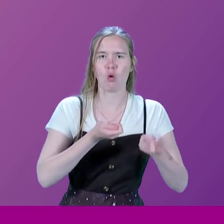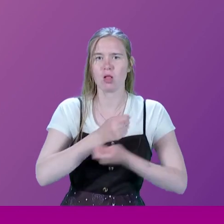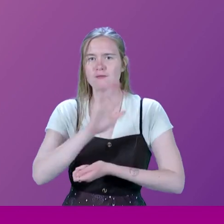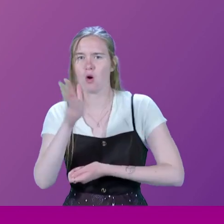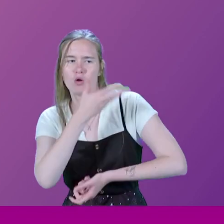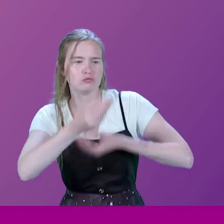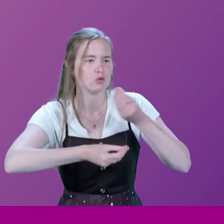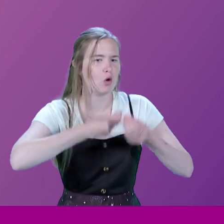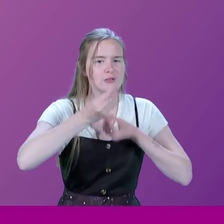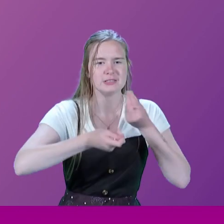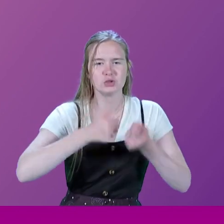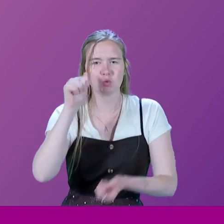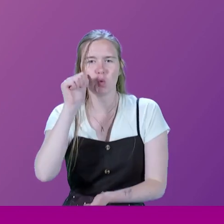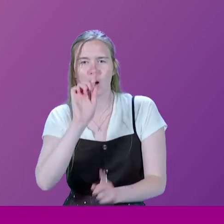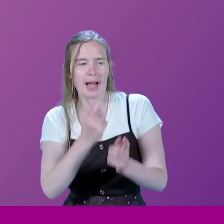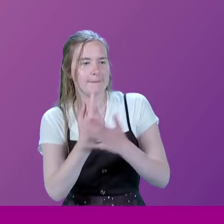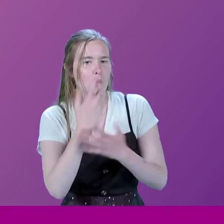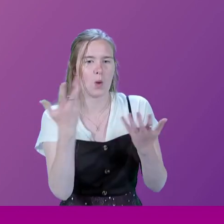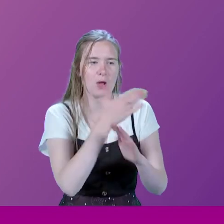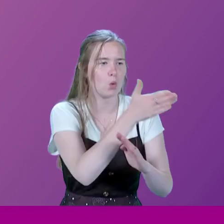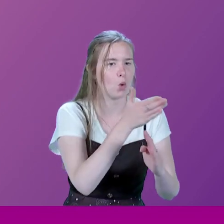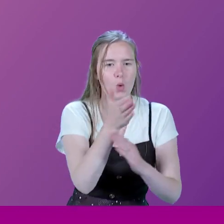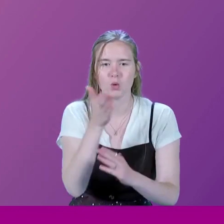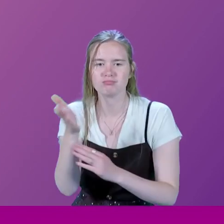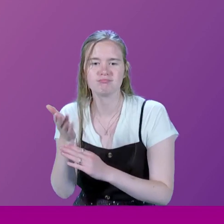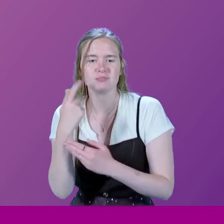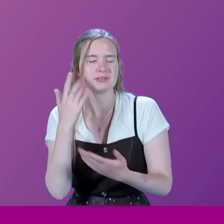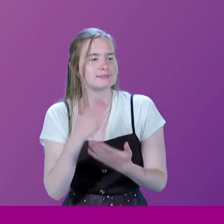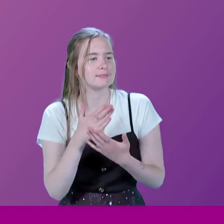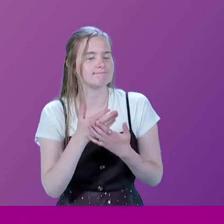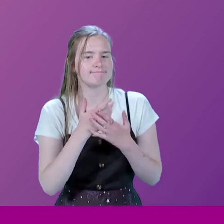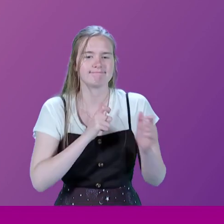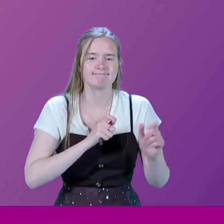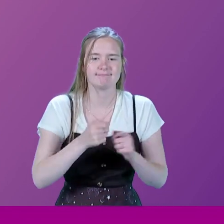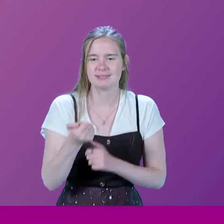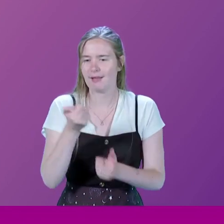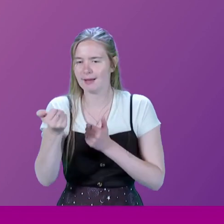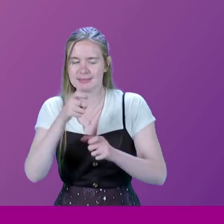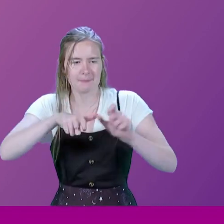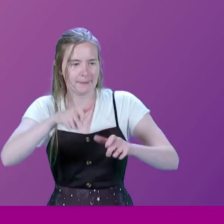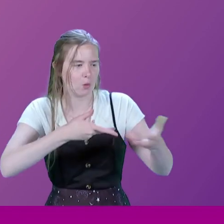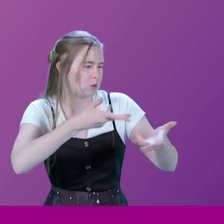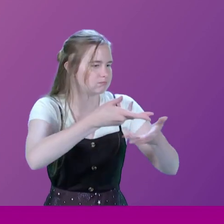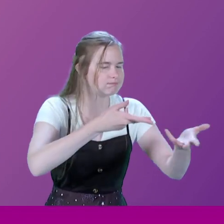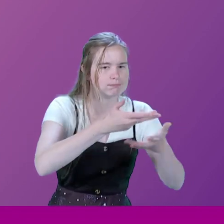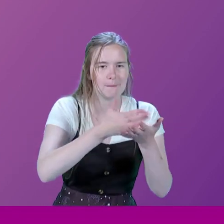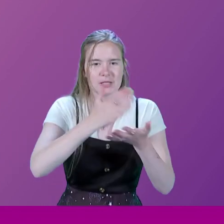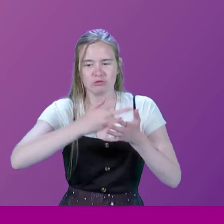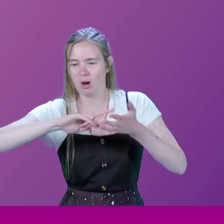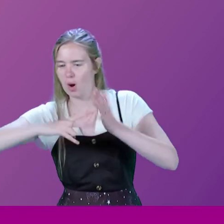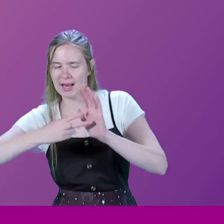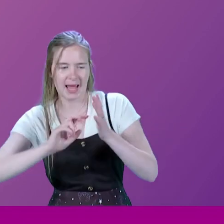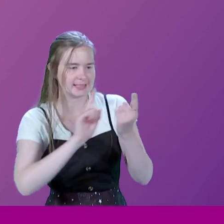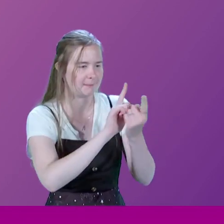the stories we're covering and the route we're going. And she's constantly messaging the people we're going to be talking to and rearranging